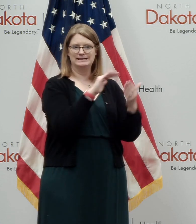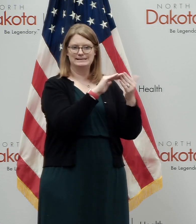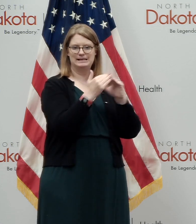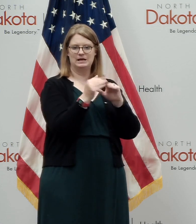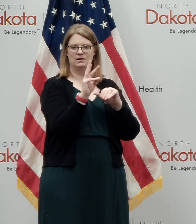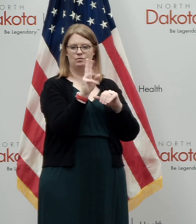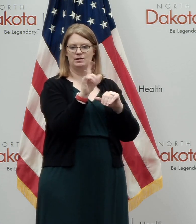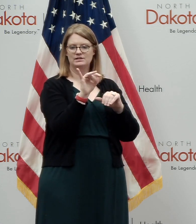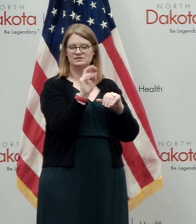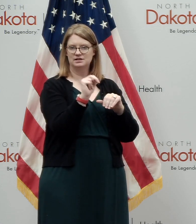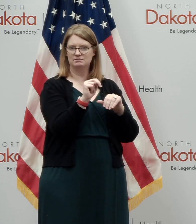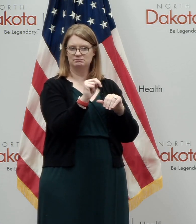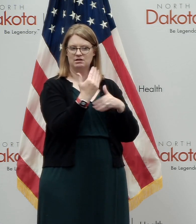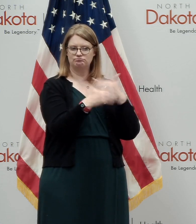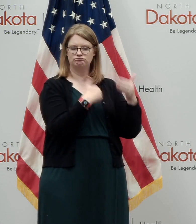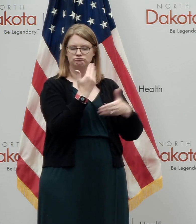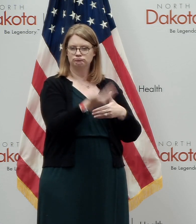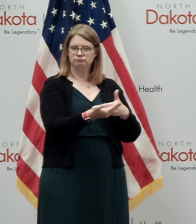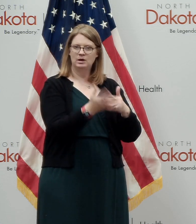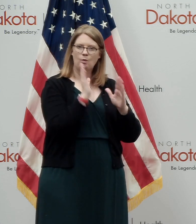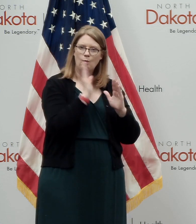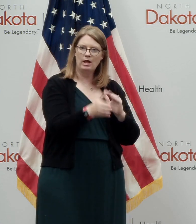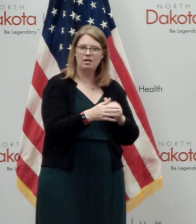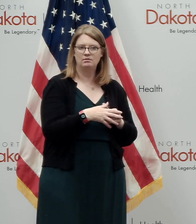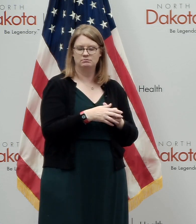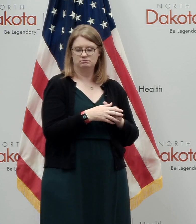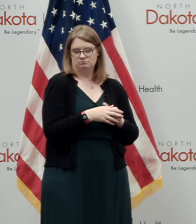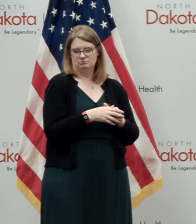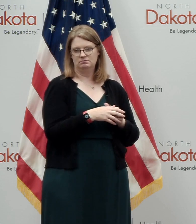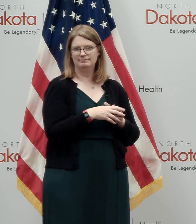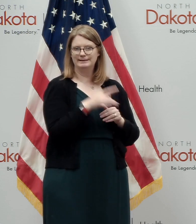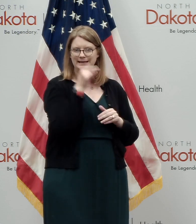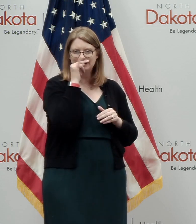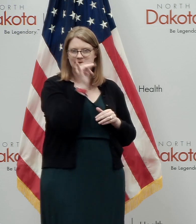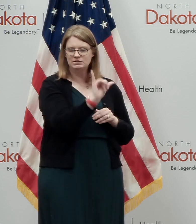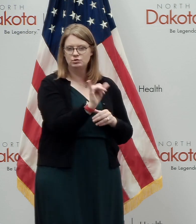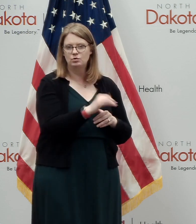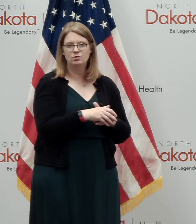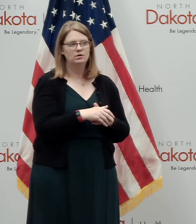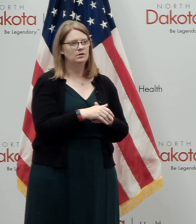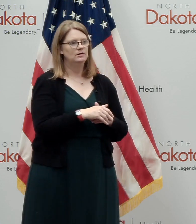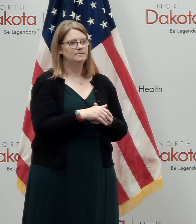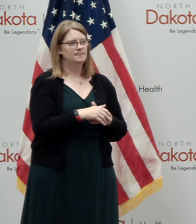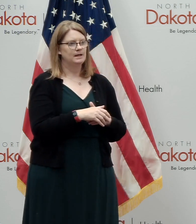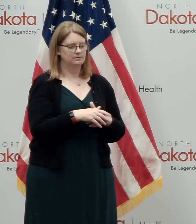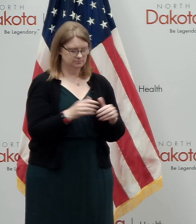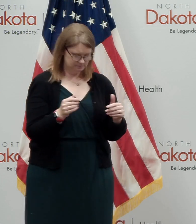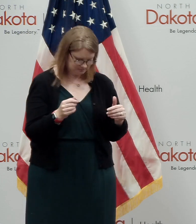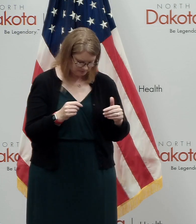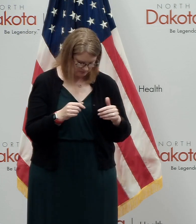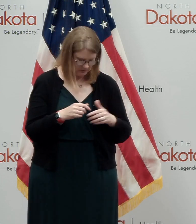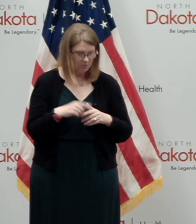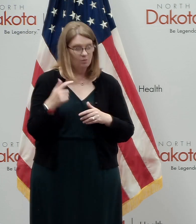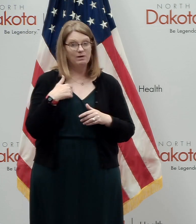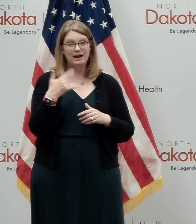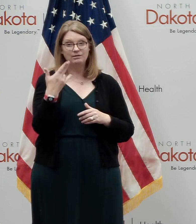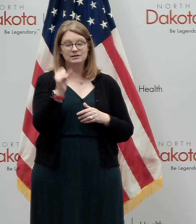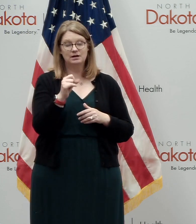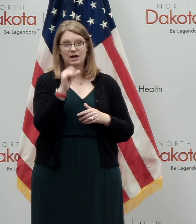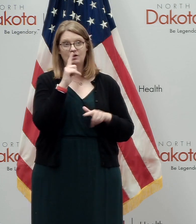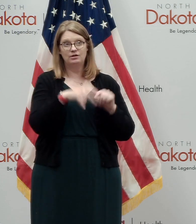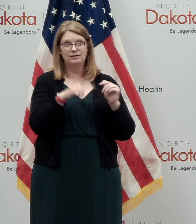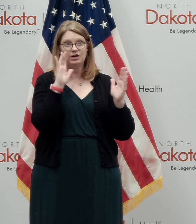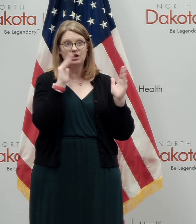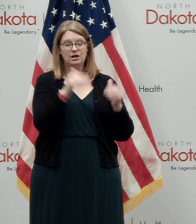And I imagine the kids will too, but you know, as somebody that, you know, I was, you know, I couldn't even concentrate when I was in high school thinking about